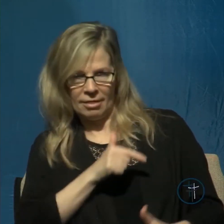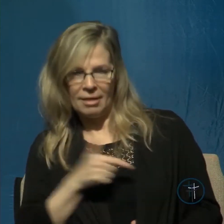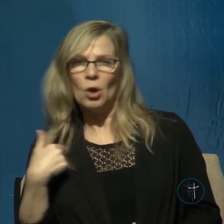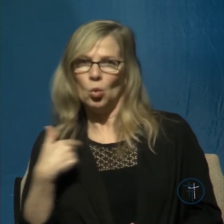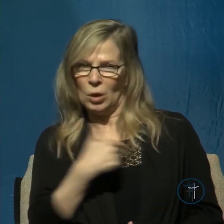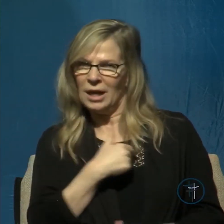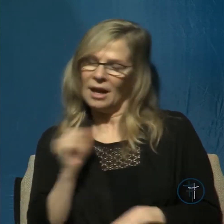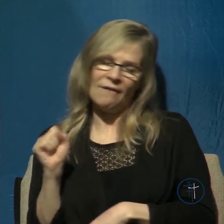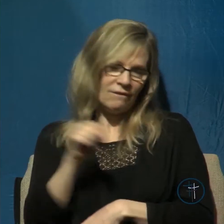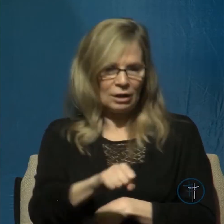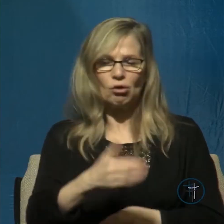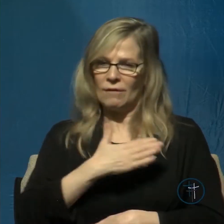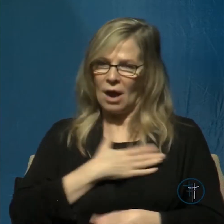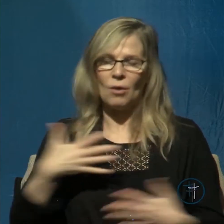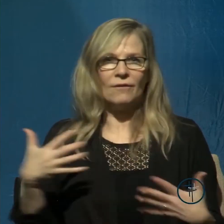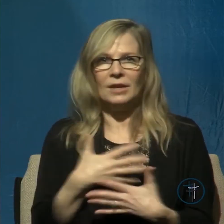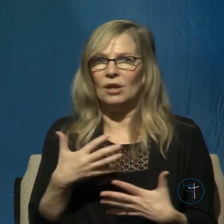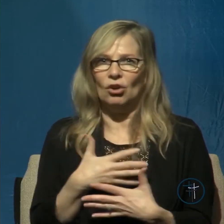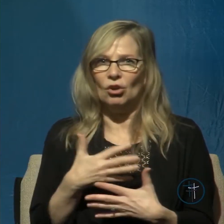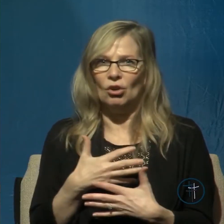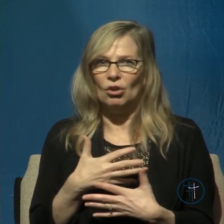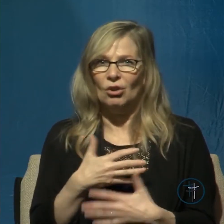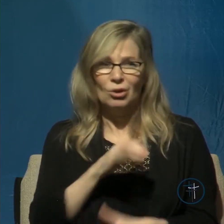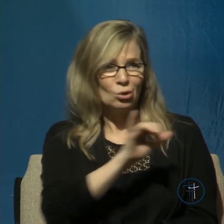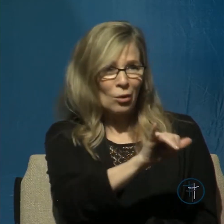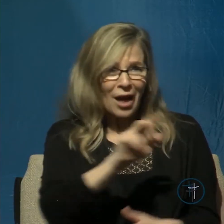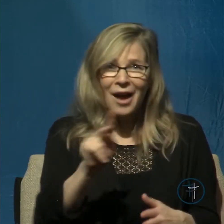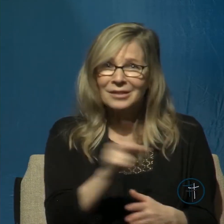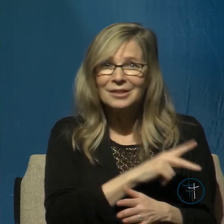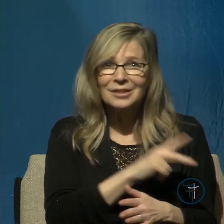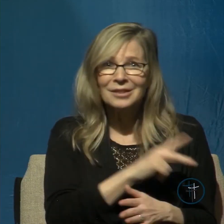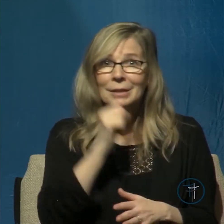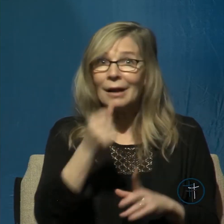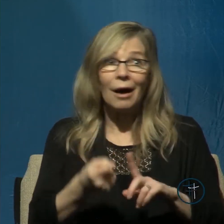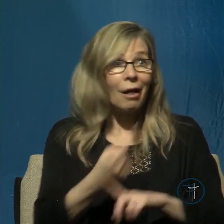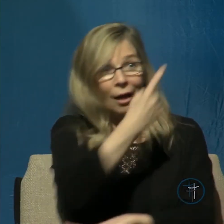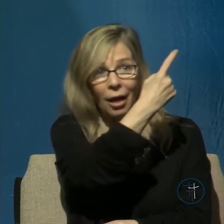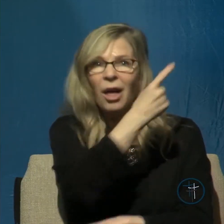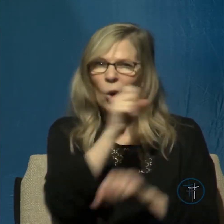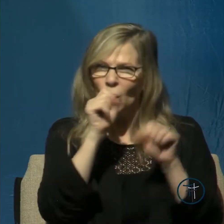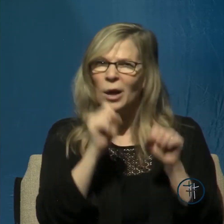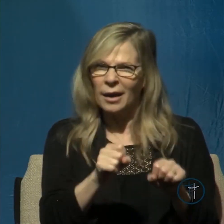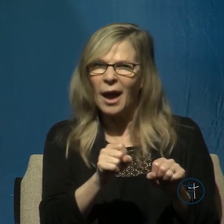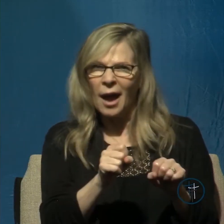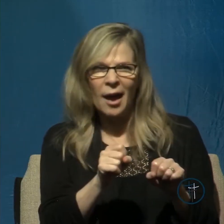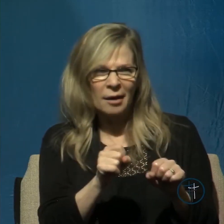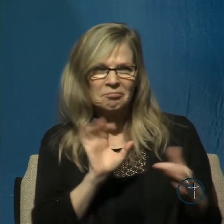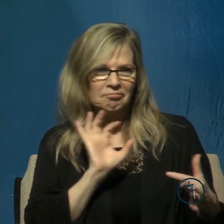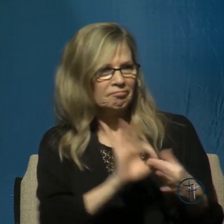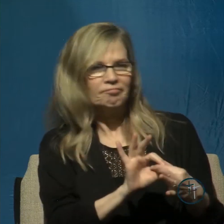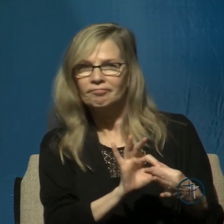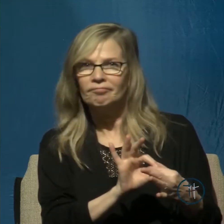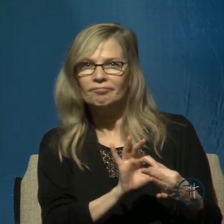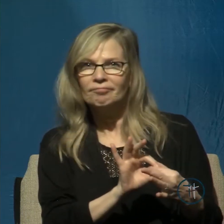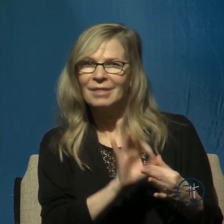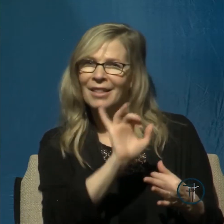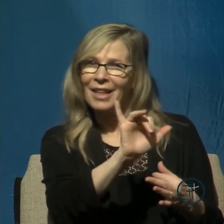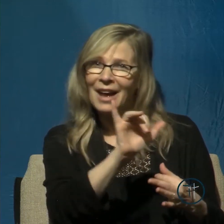that we can't possibly identify with, Psalm 27 is a divinely inspired song of hope designed